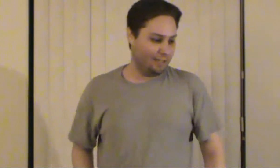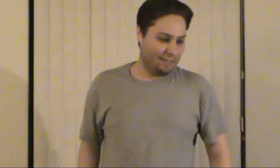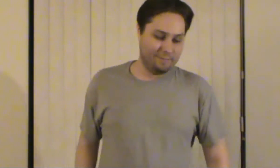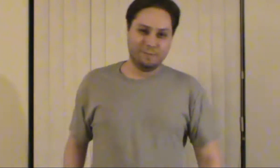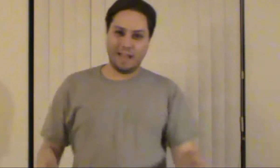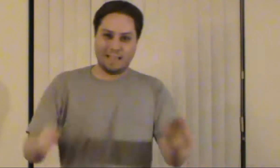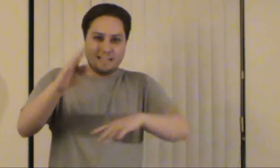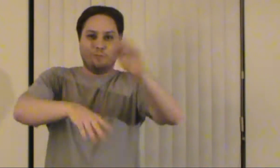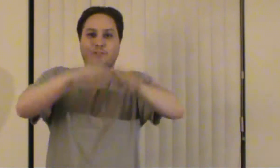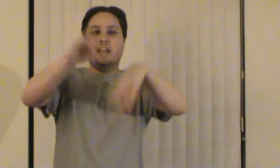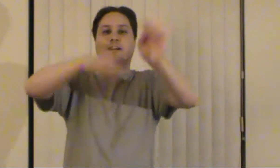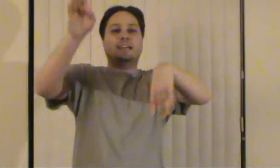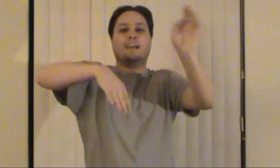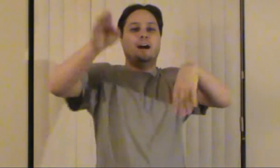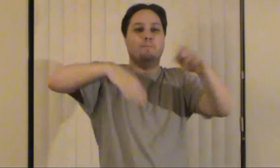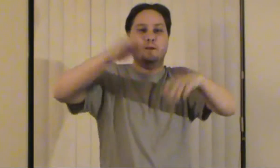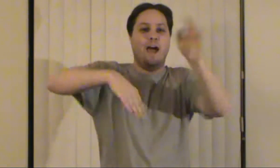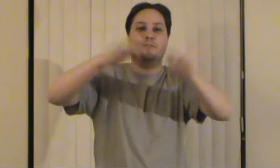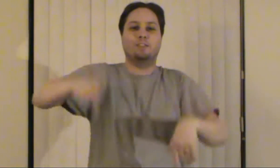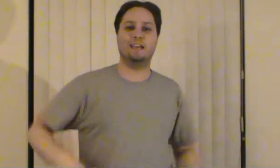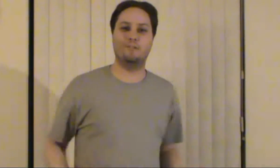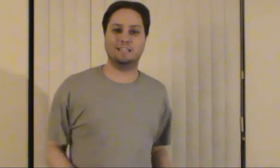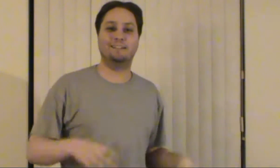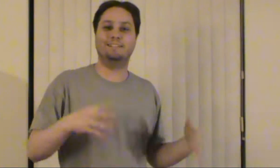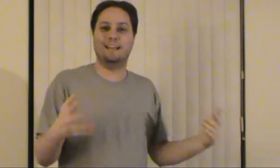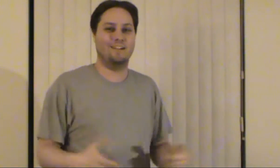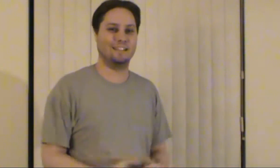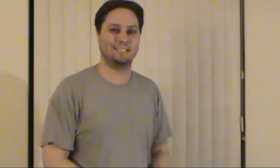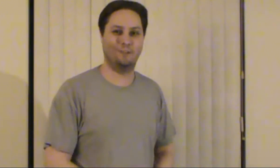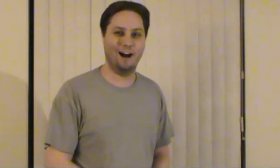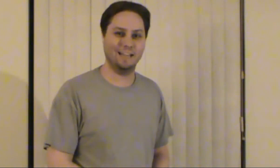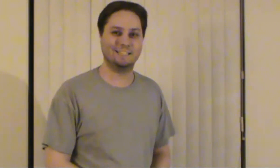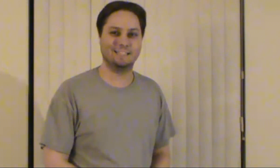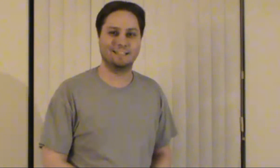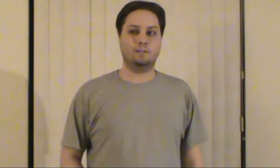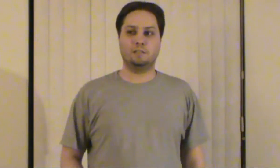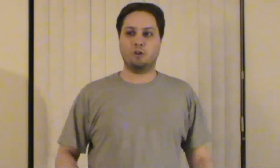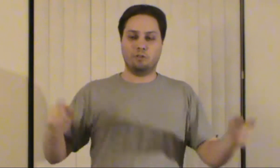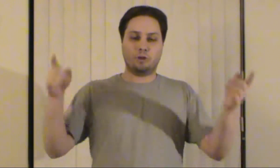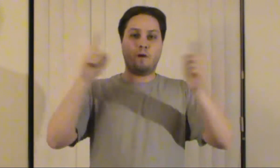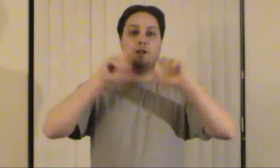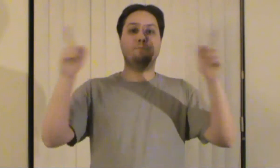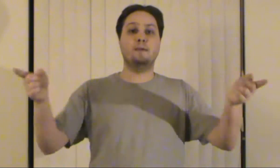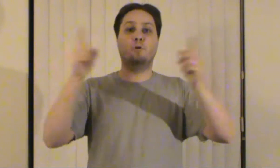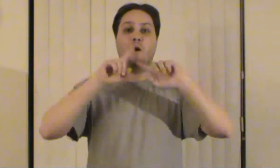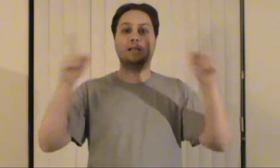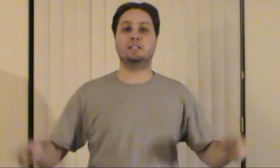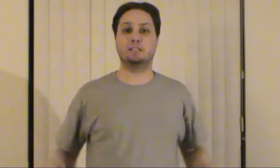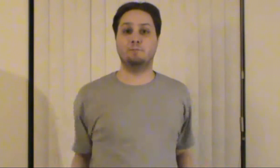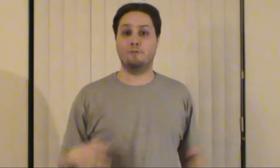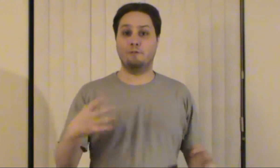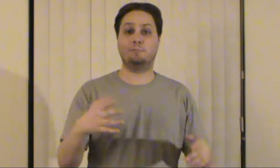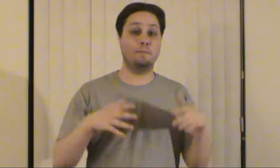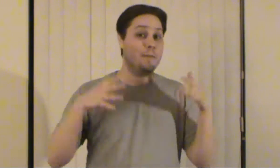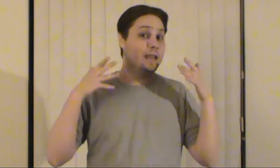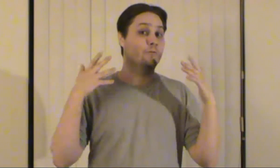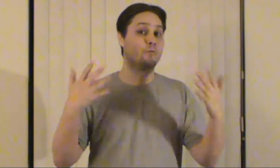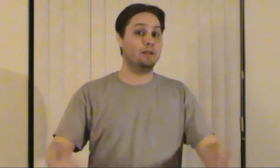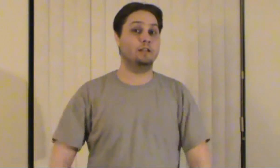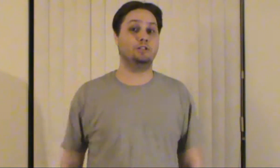like his feet are kicking up and everything it was hilarious to watch so the crowd of people watching this movie with me made it really